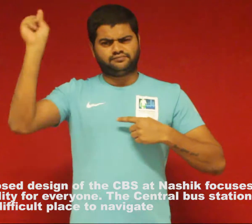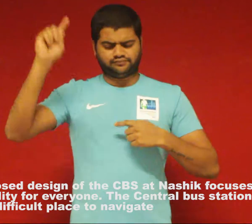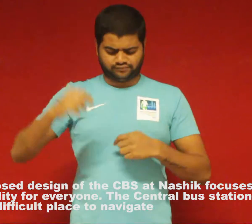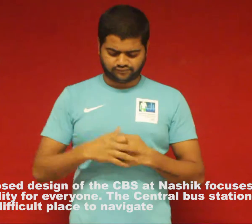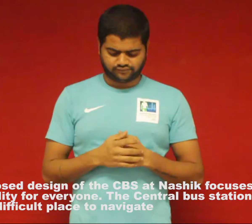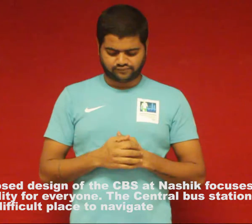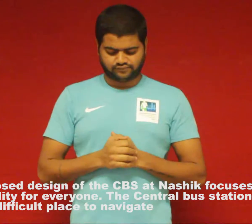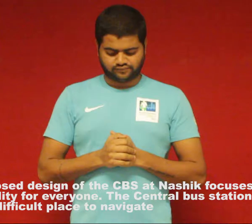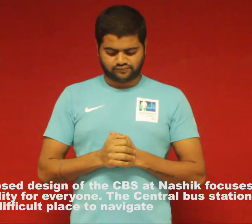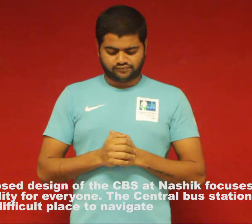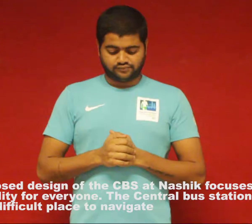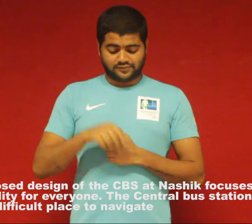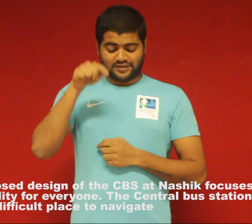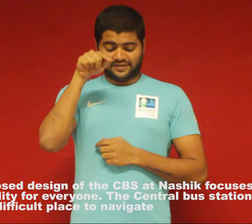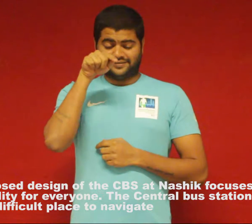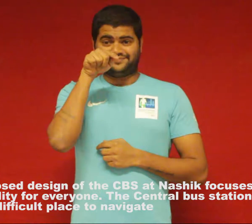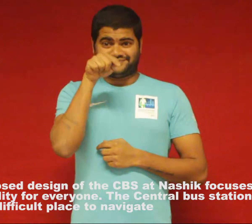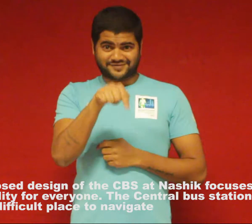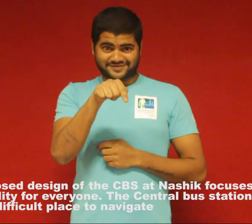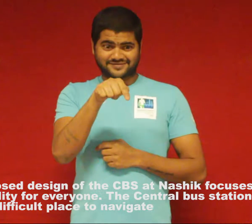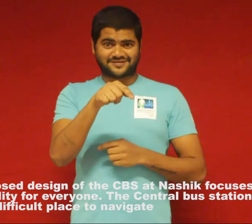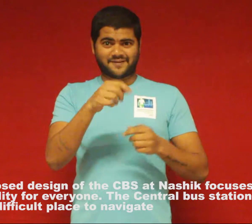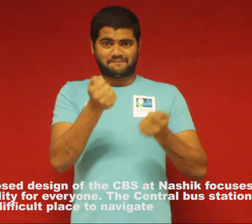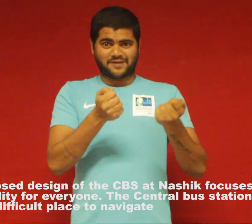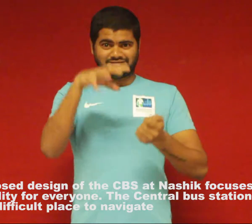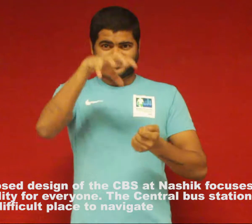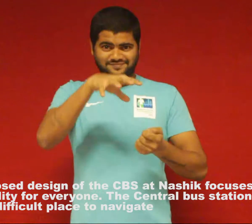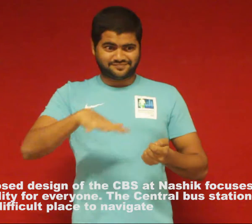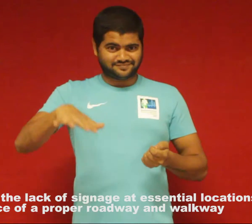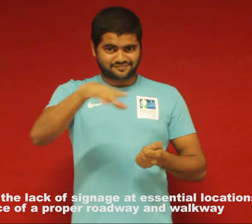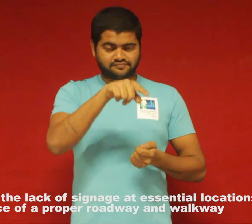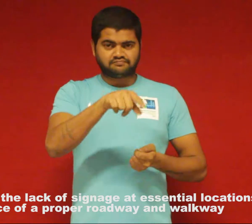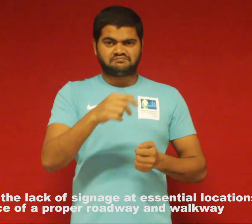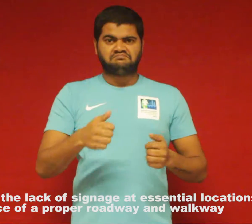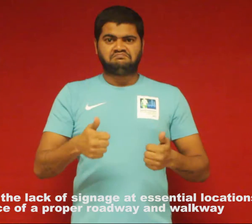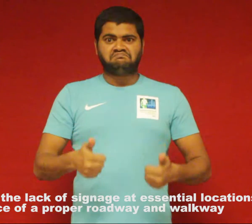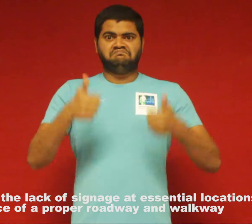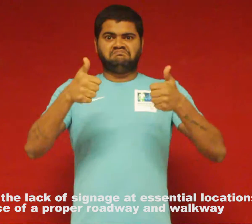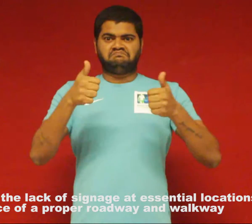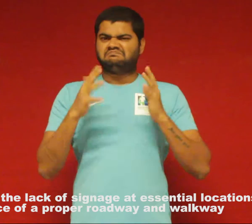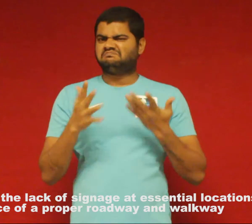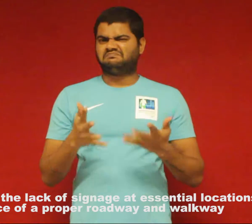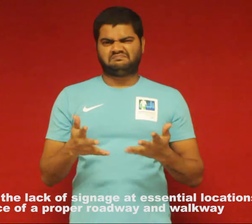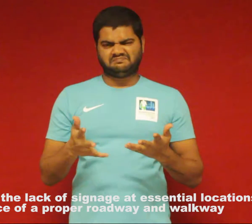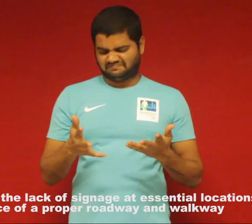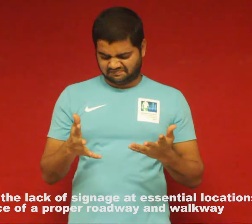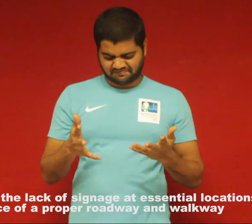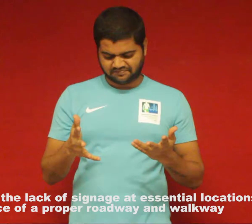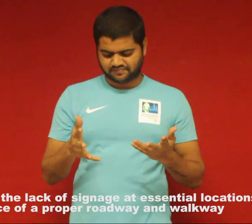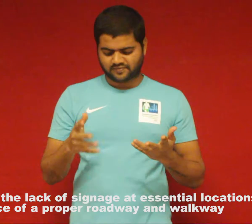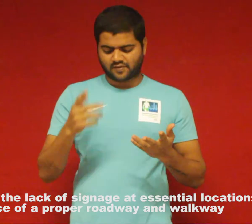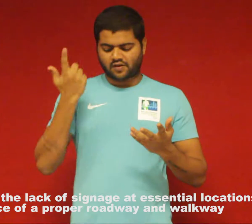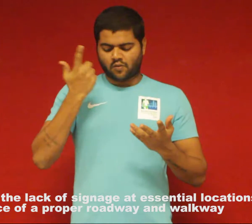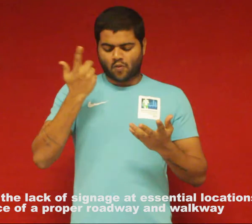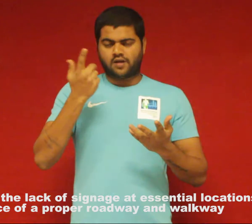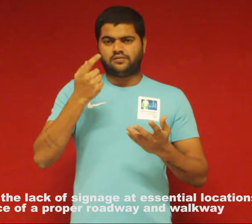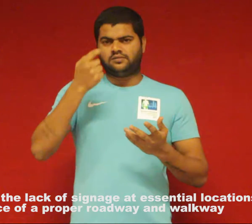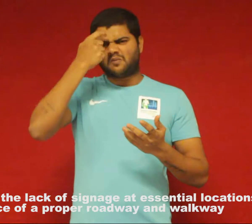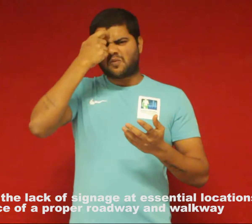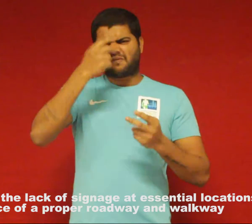Station currently is at a very difficult place to navigate due to the lack of signage at essential locations and